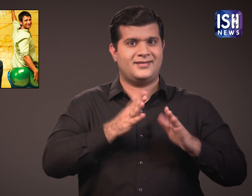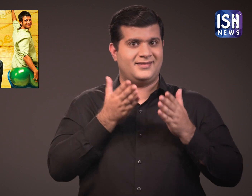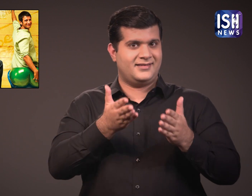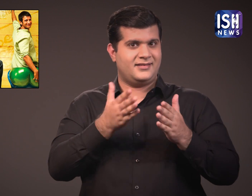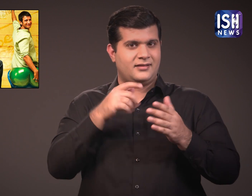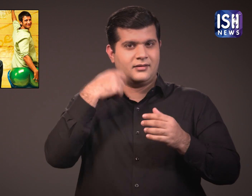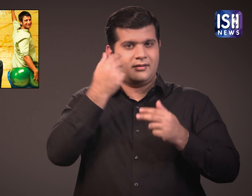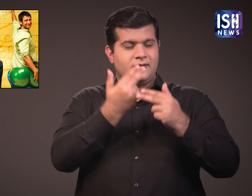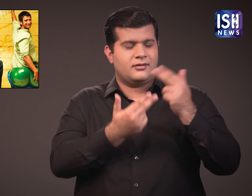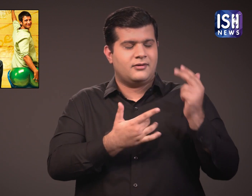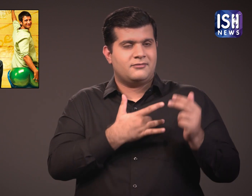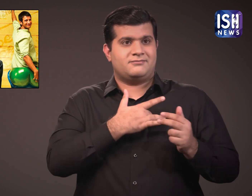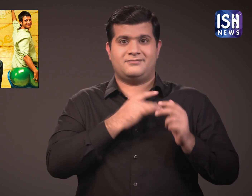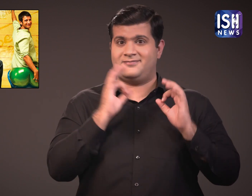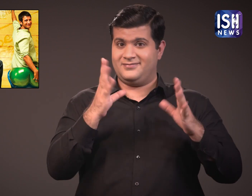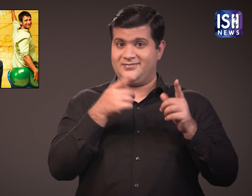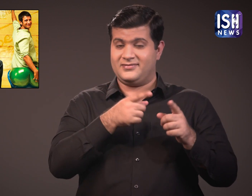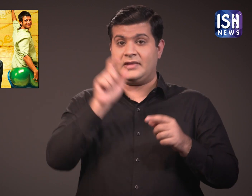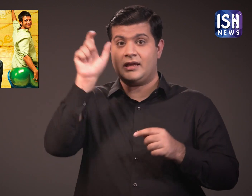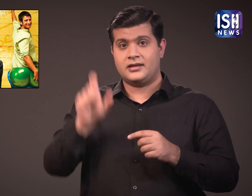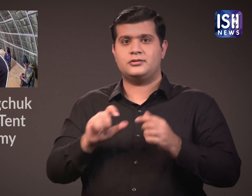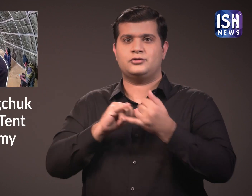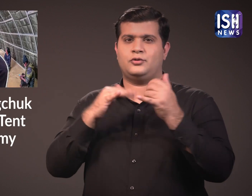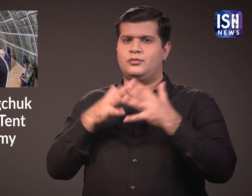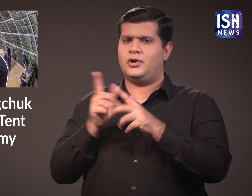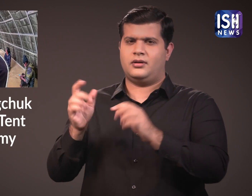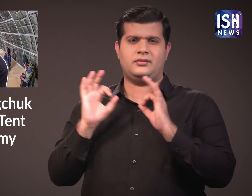Sonam Vangchuk. It was a heart-warming movie.